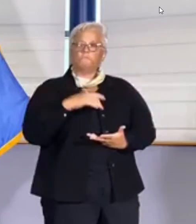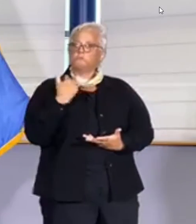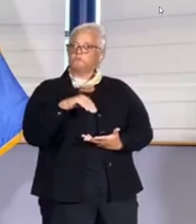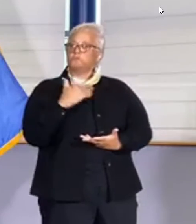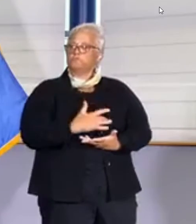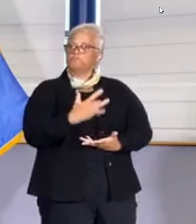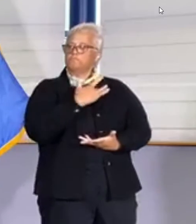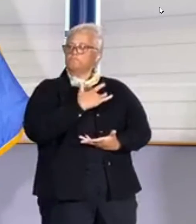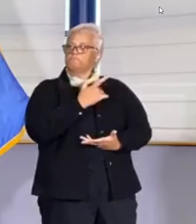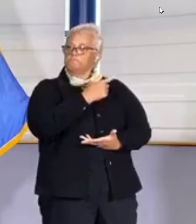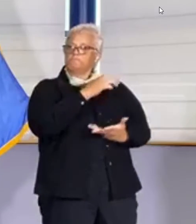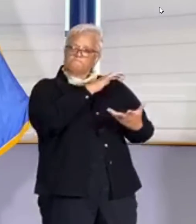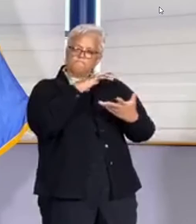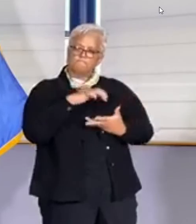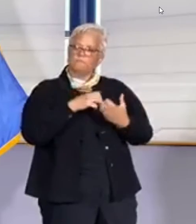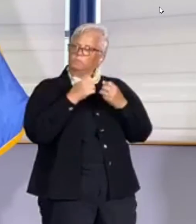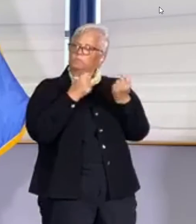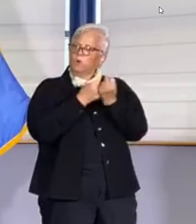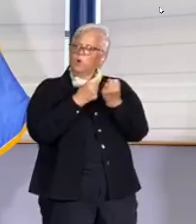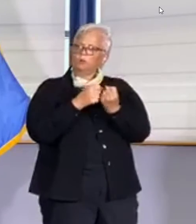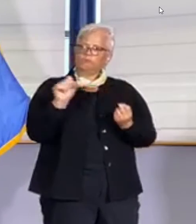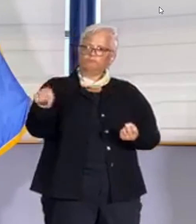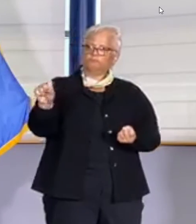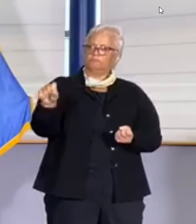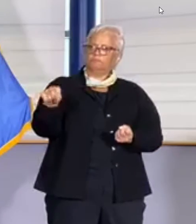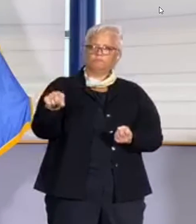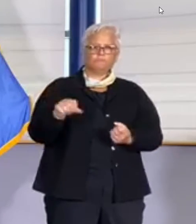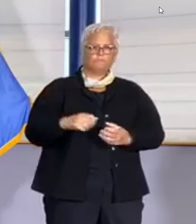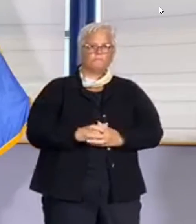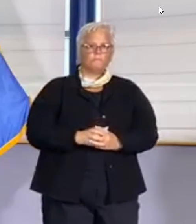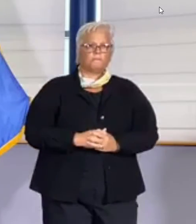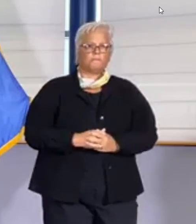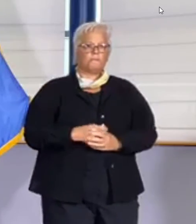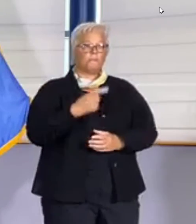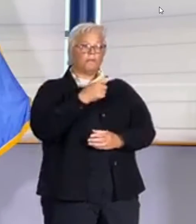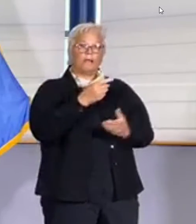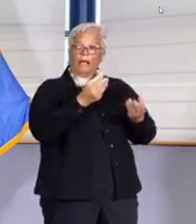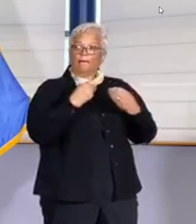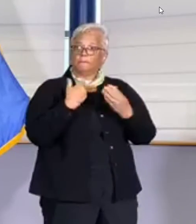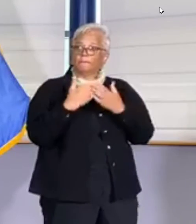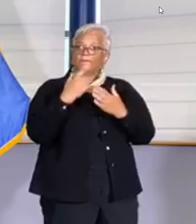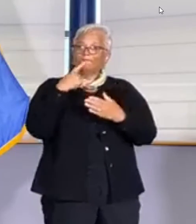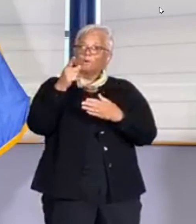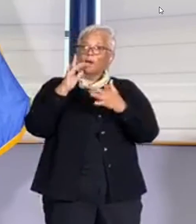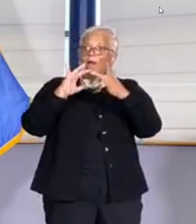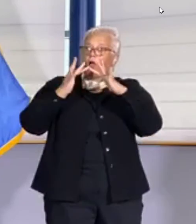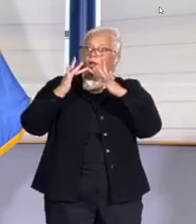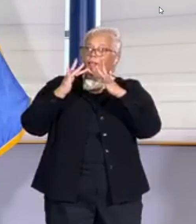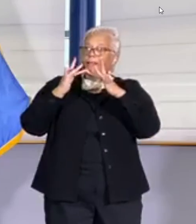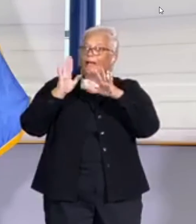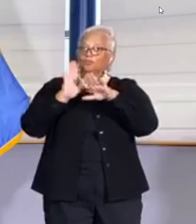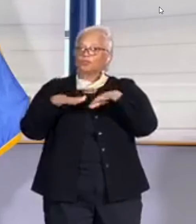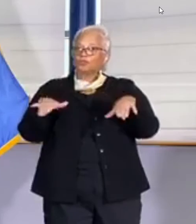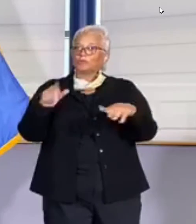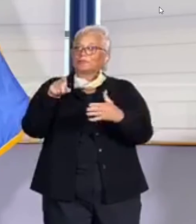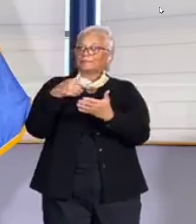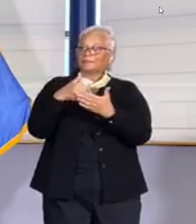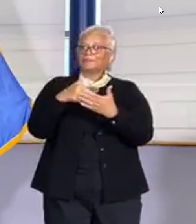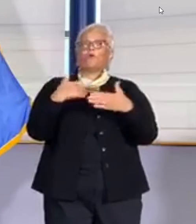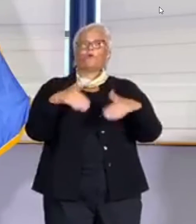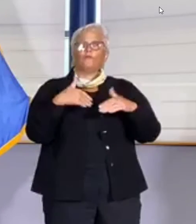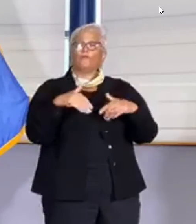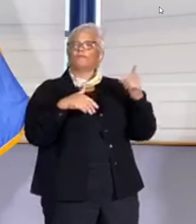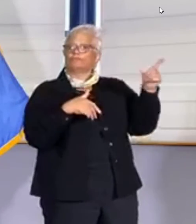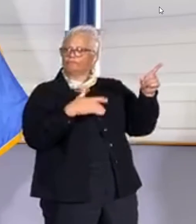access for kids has been very important. They got the coronavirus relief stuff kind of off high center and now the county has been incredibly